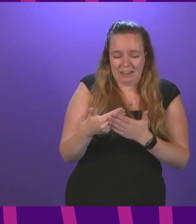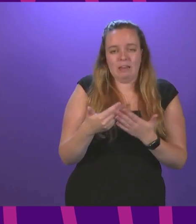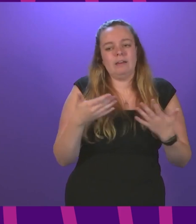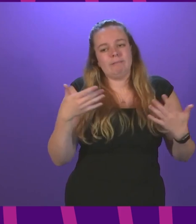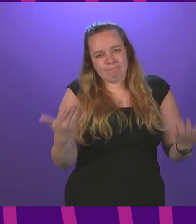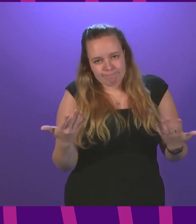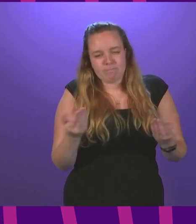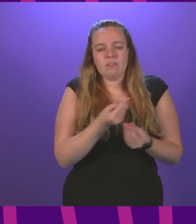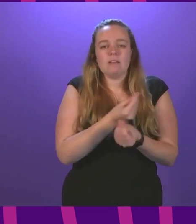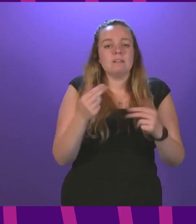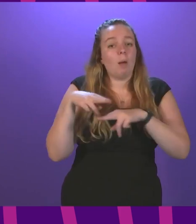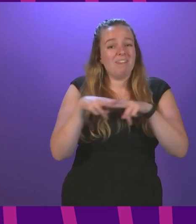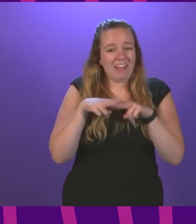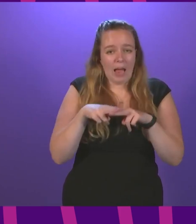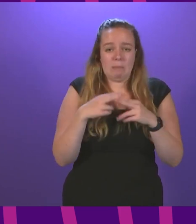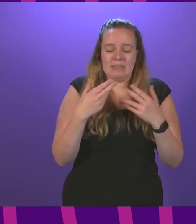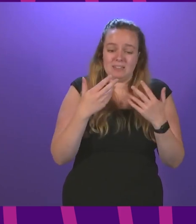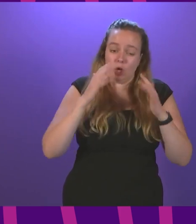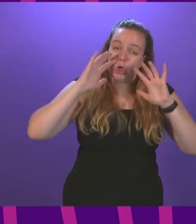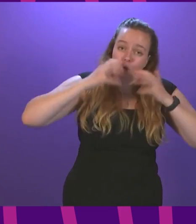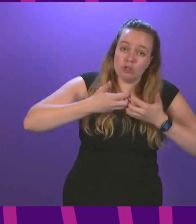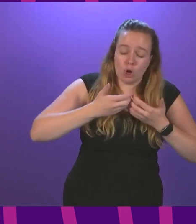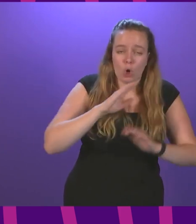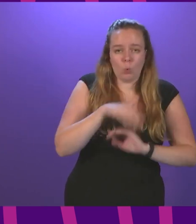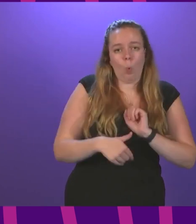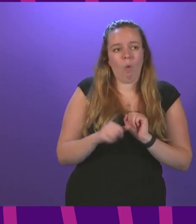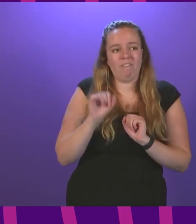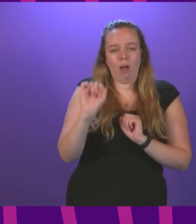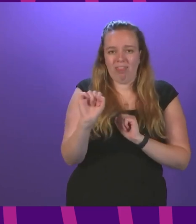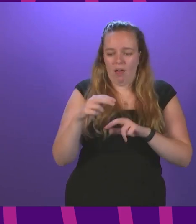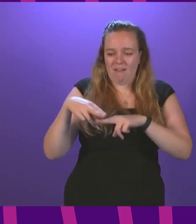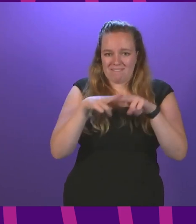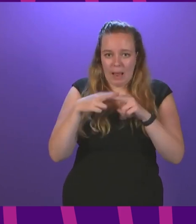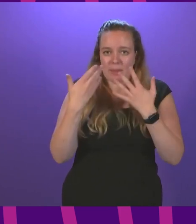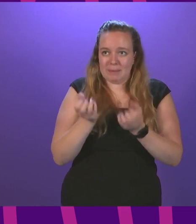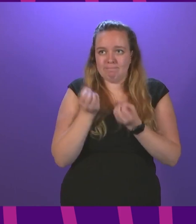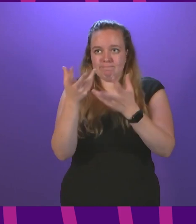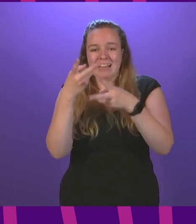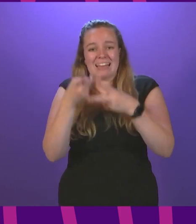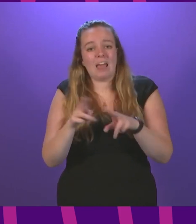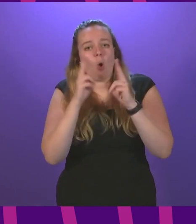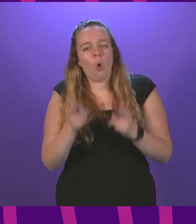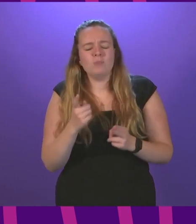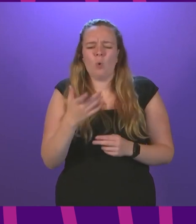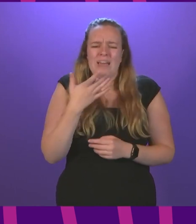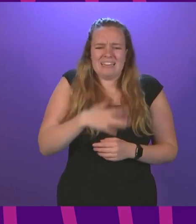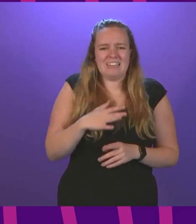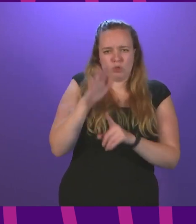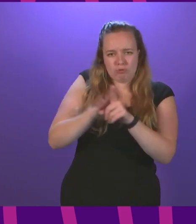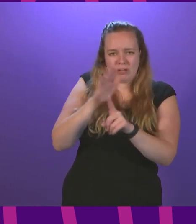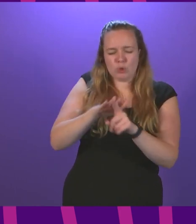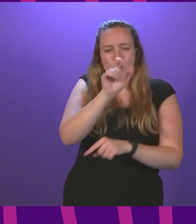understandably some families will have concerns about their relatives being admitted to care homes so we need to also assure people